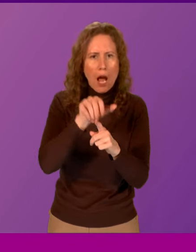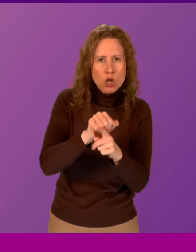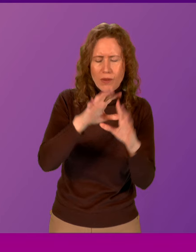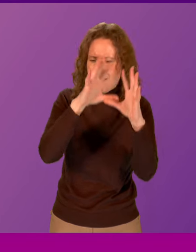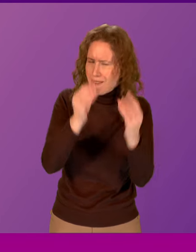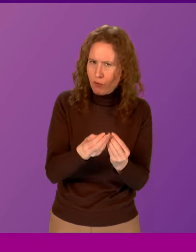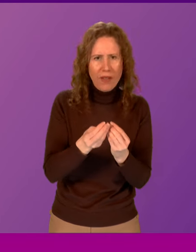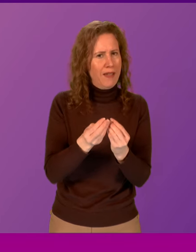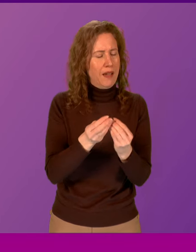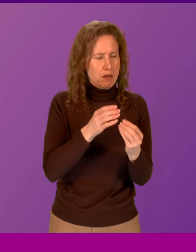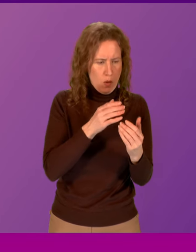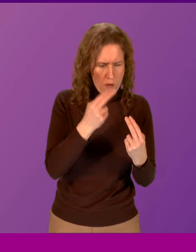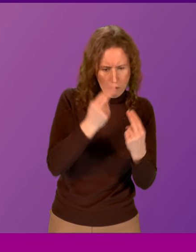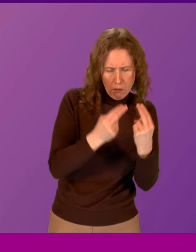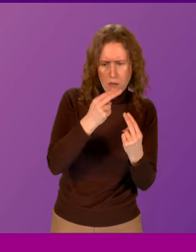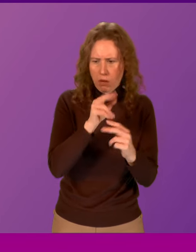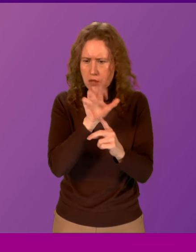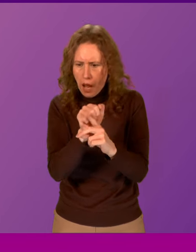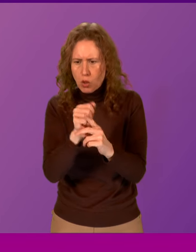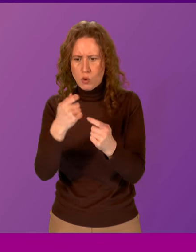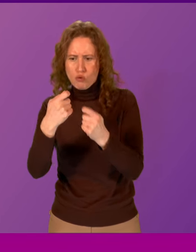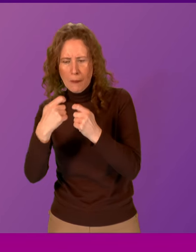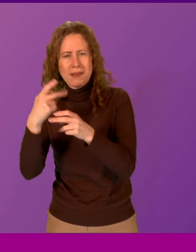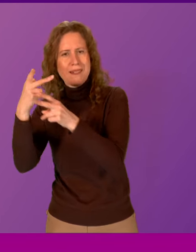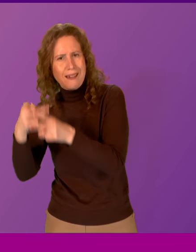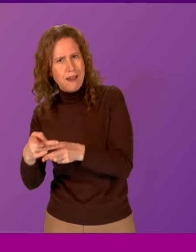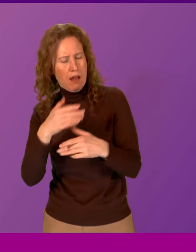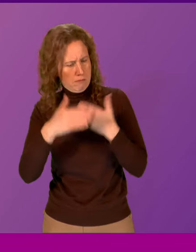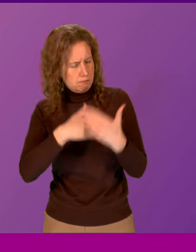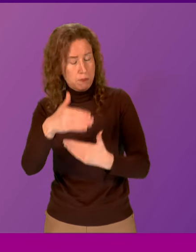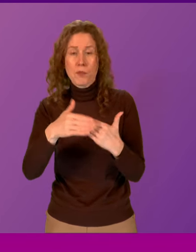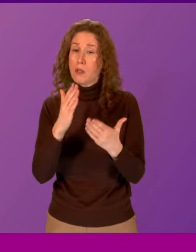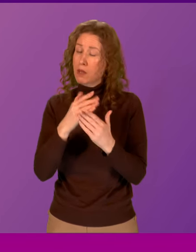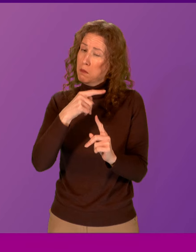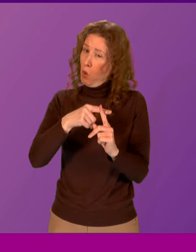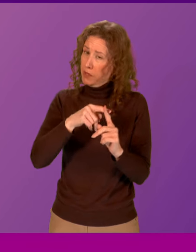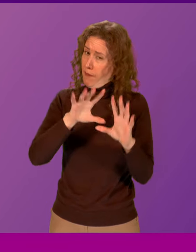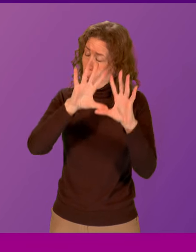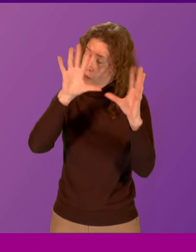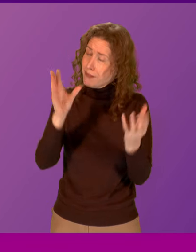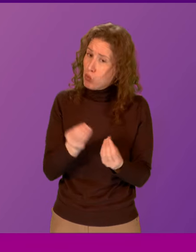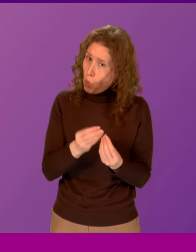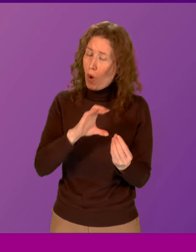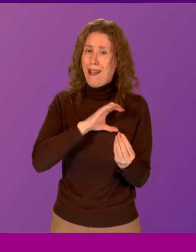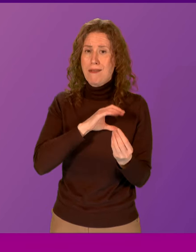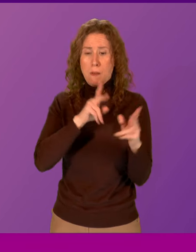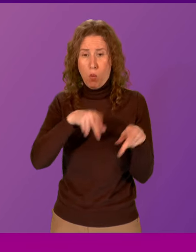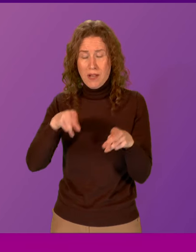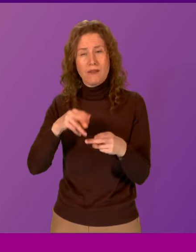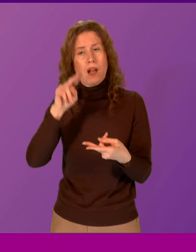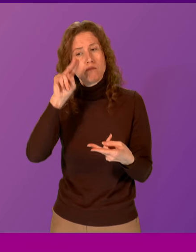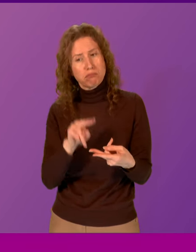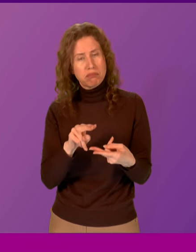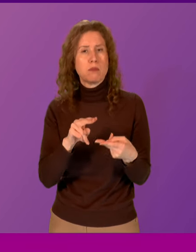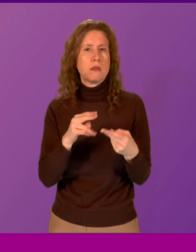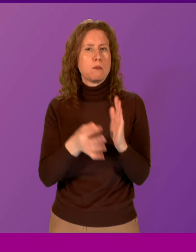to treatment and of course post-treatment care. I'm very heartened by the fact that overall cancer mortality in Scotland has decreased by 11% over